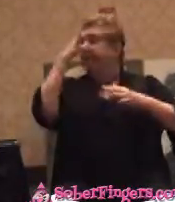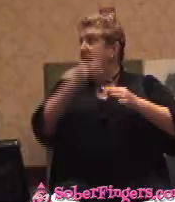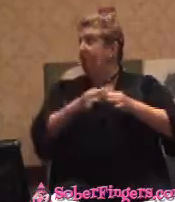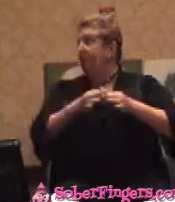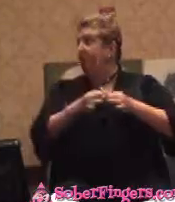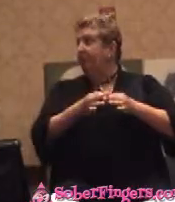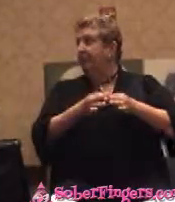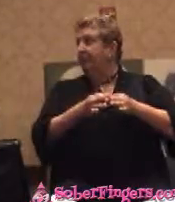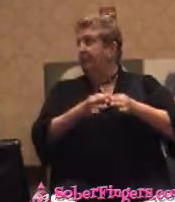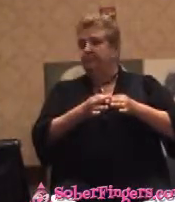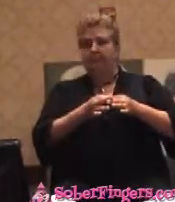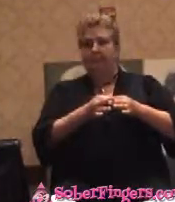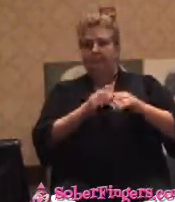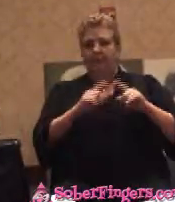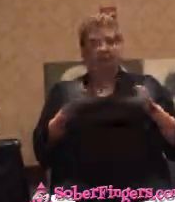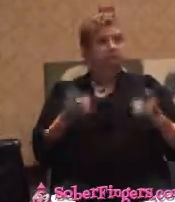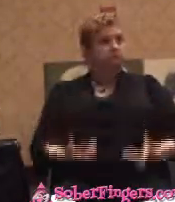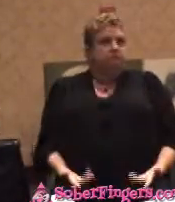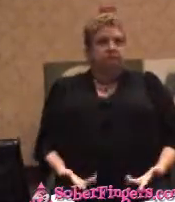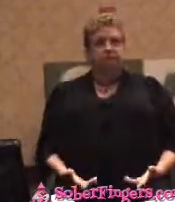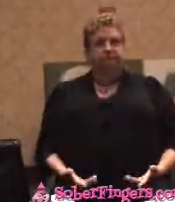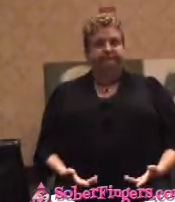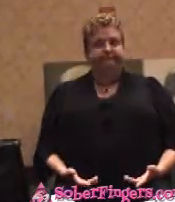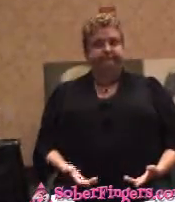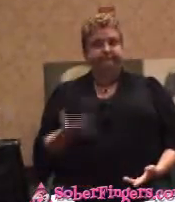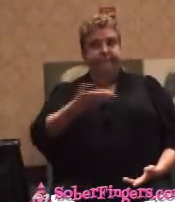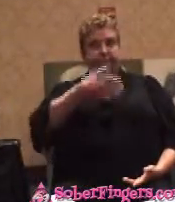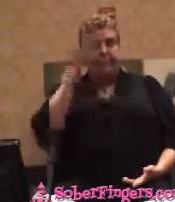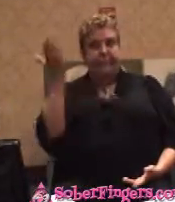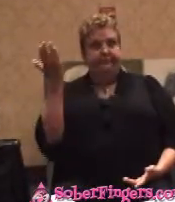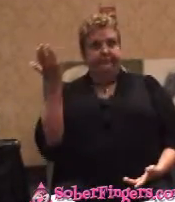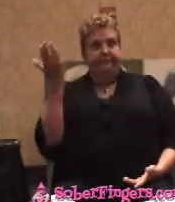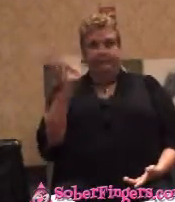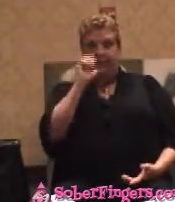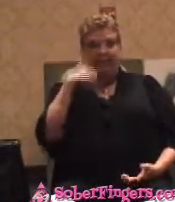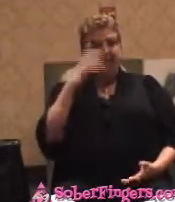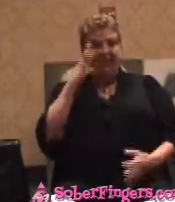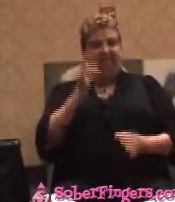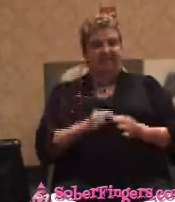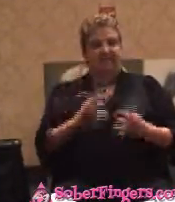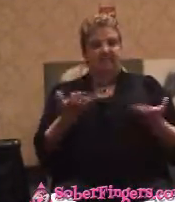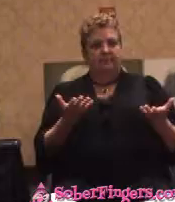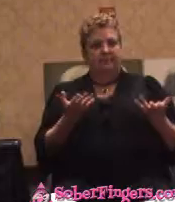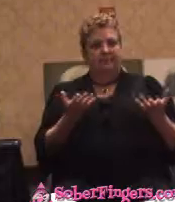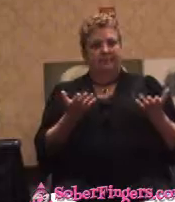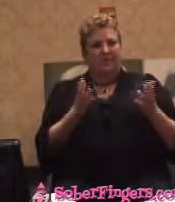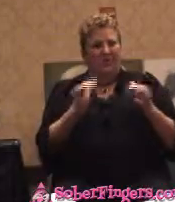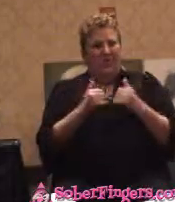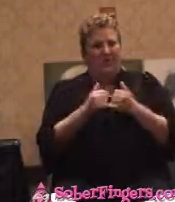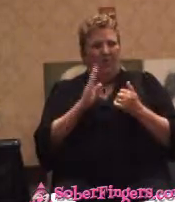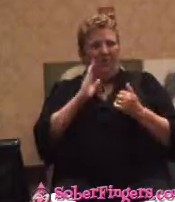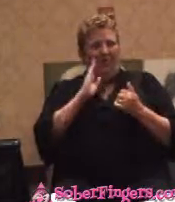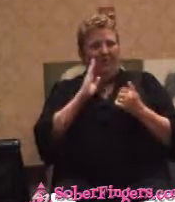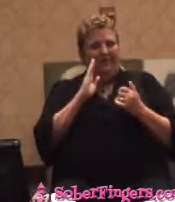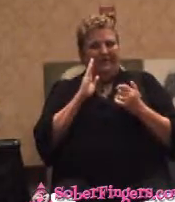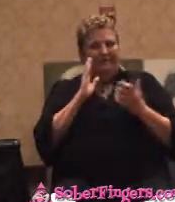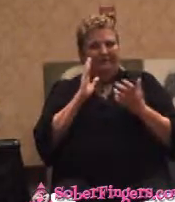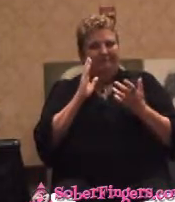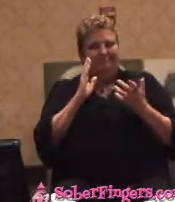I don't know how I'm going to get this thing. And they told me,